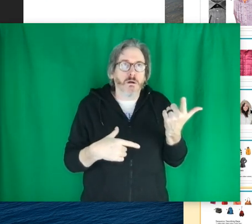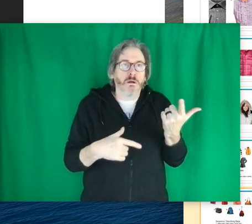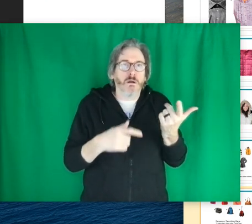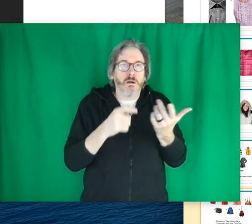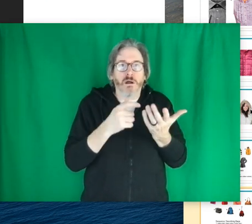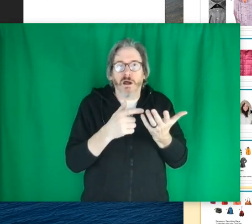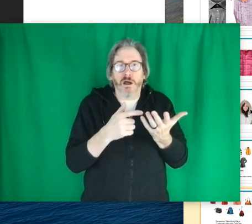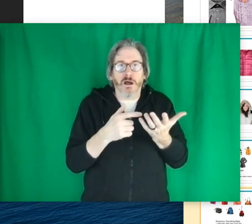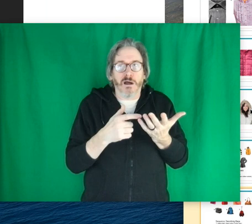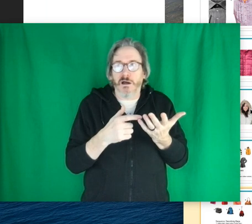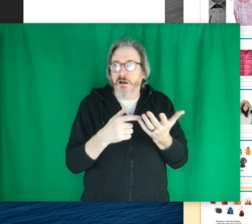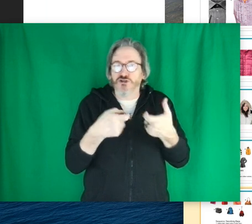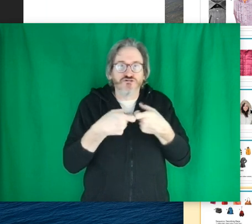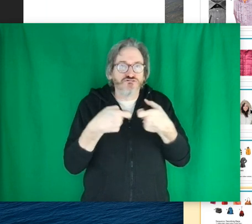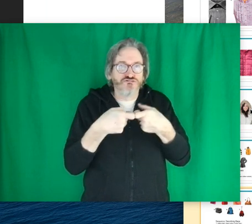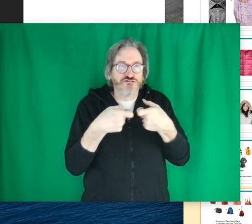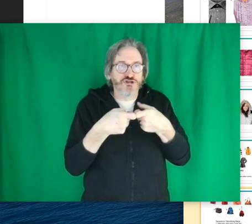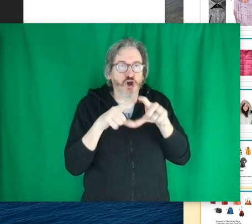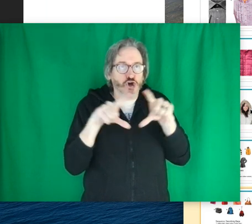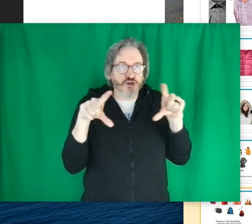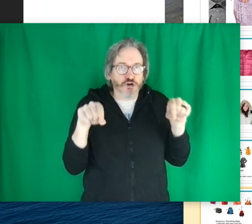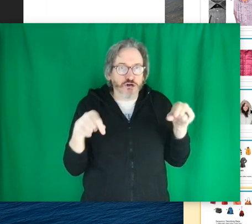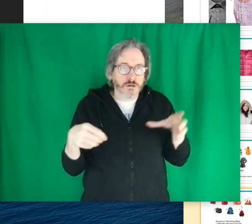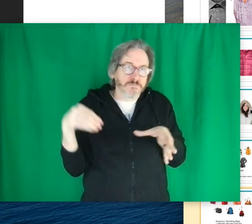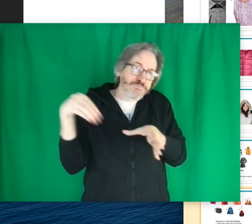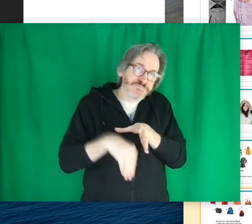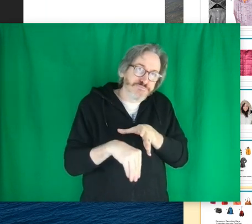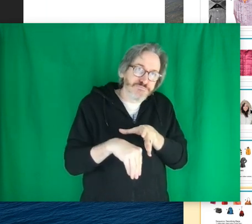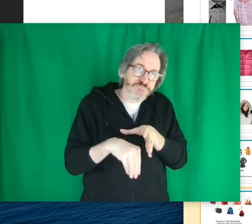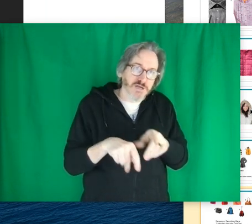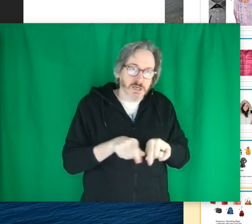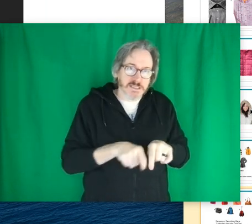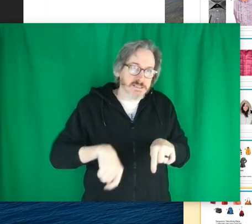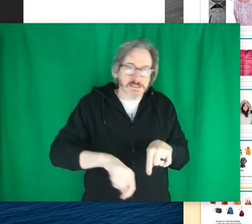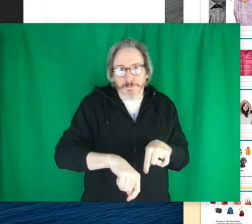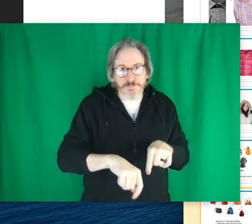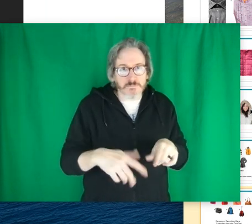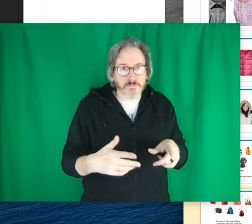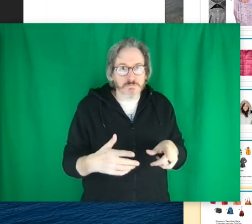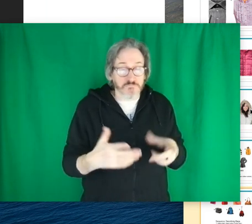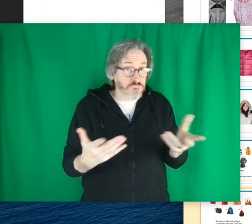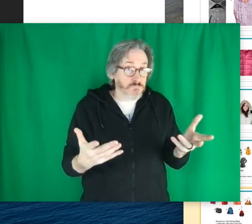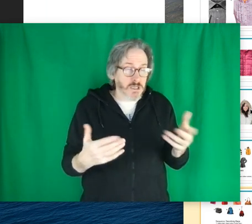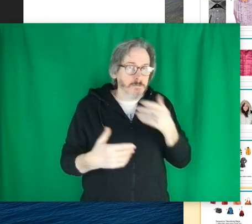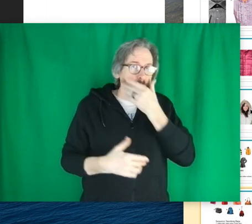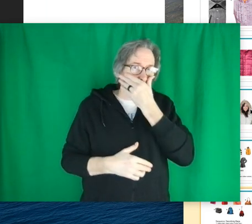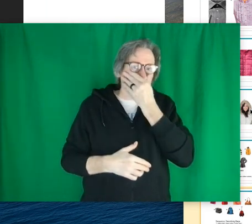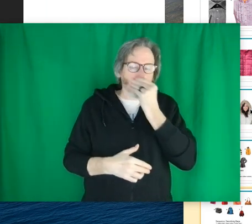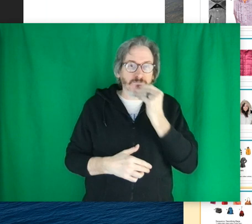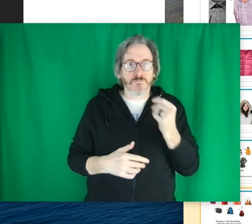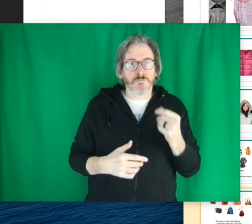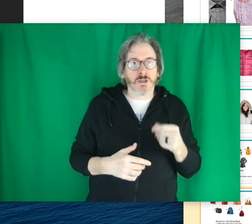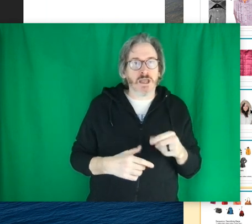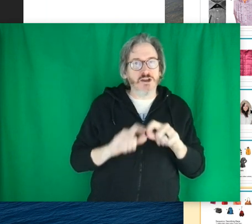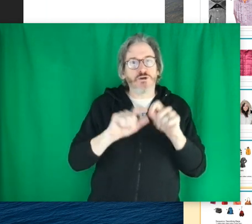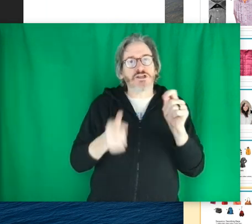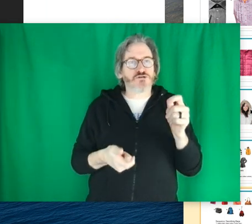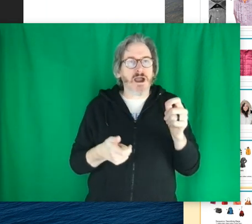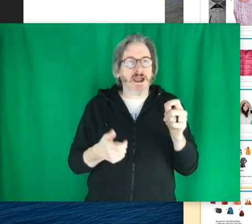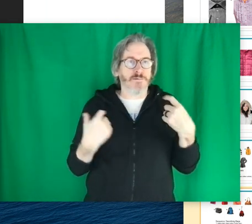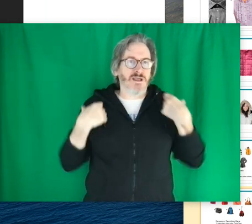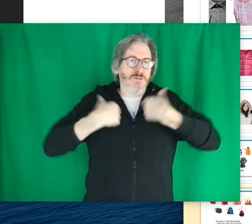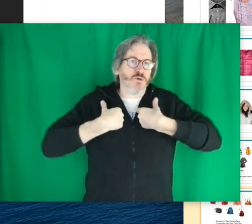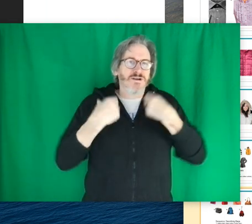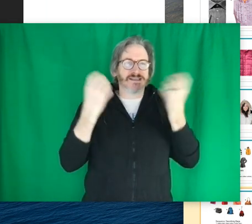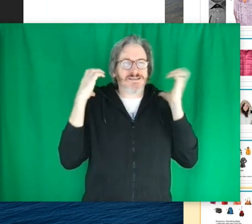charger zip. Right? And you can